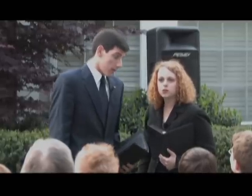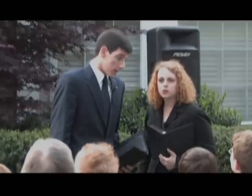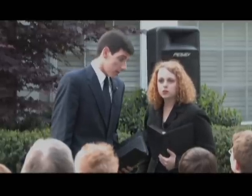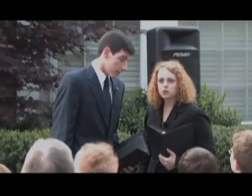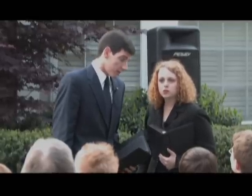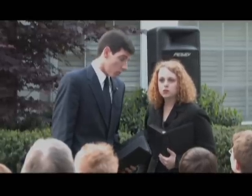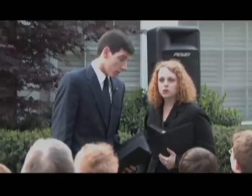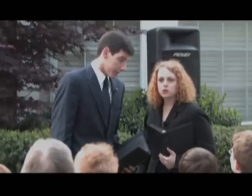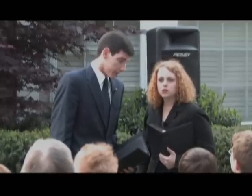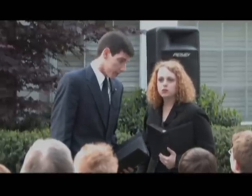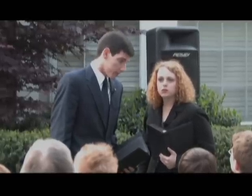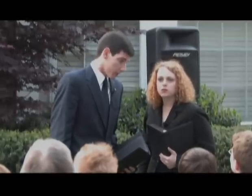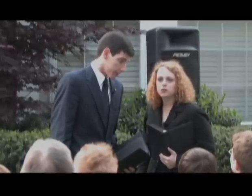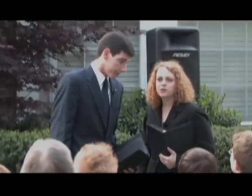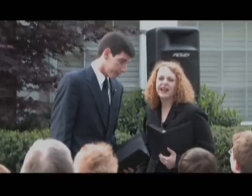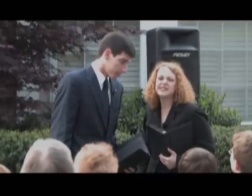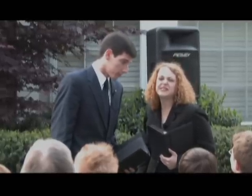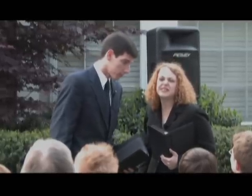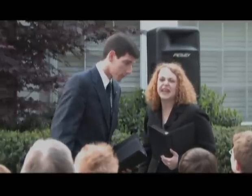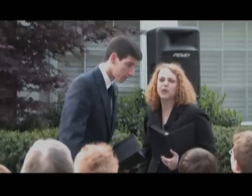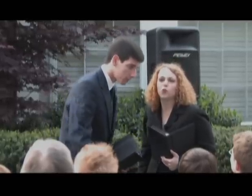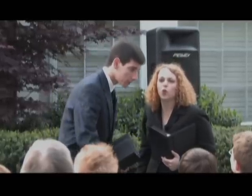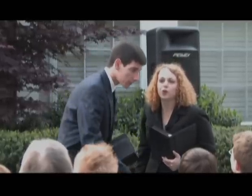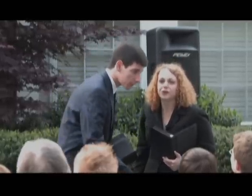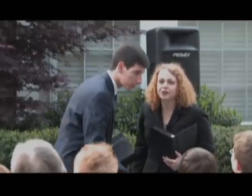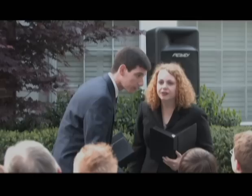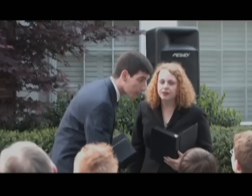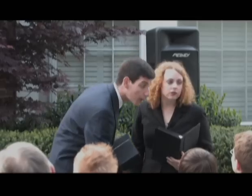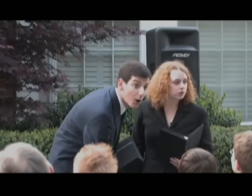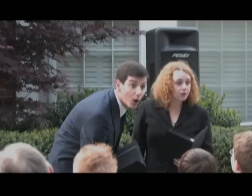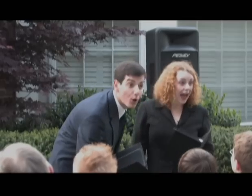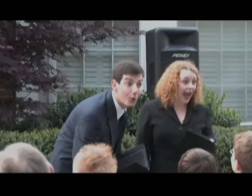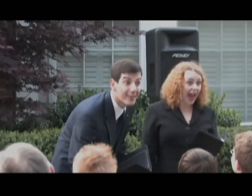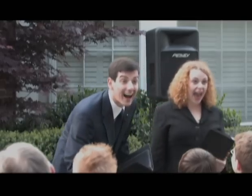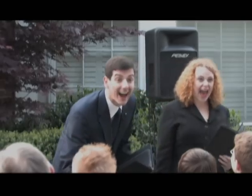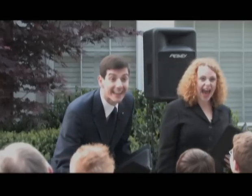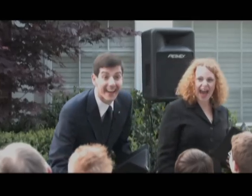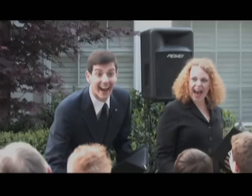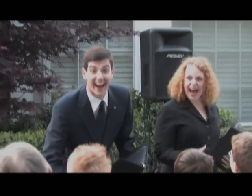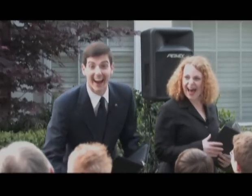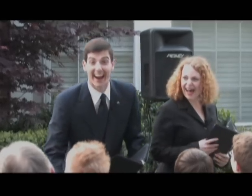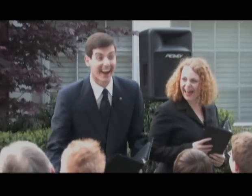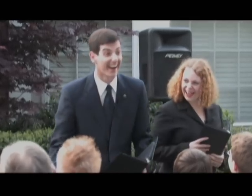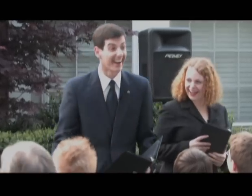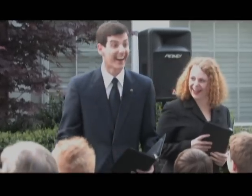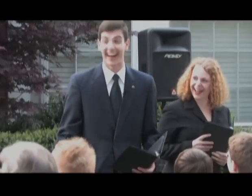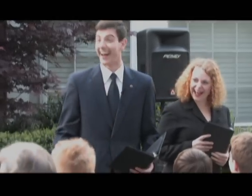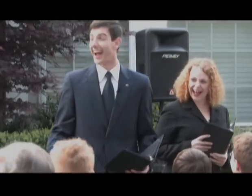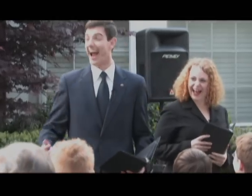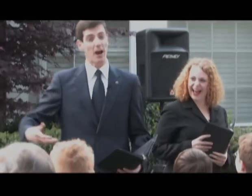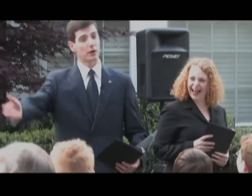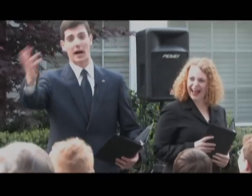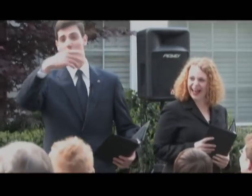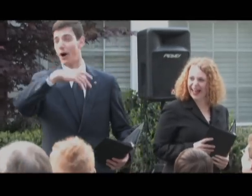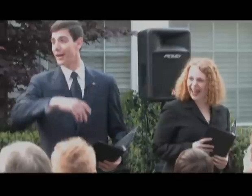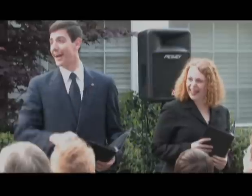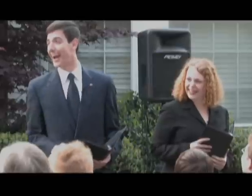You've been warned, Martha. I stand warned. Come on in! Come on in!